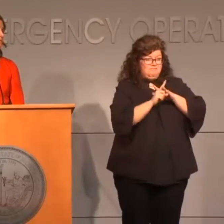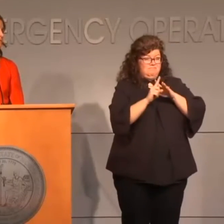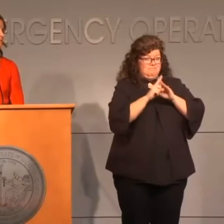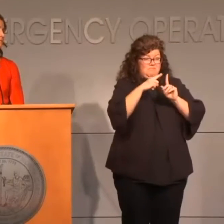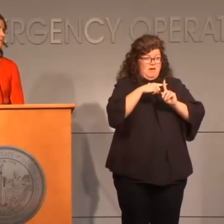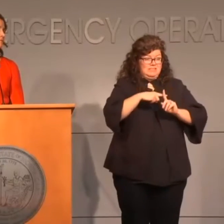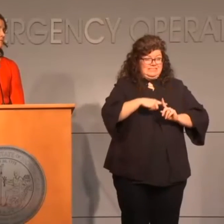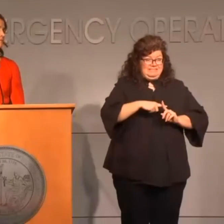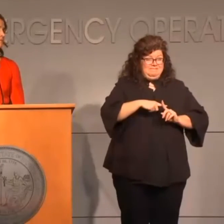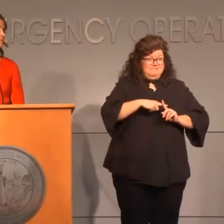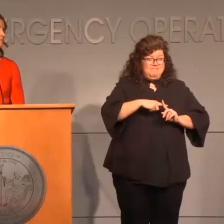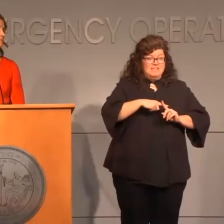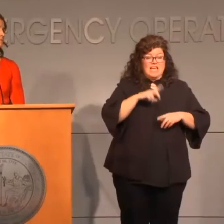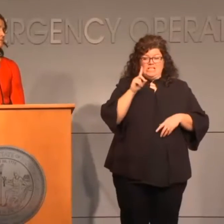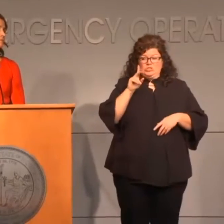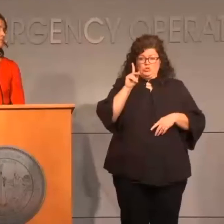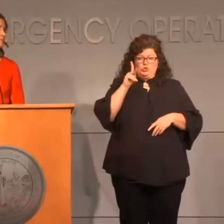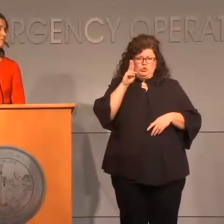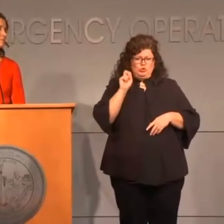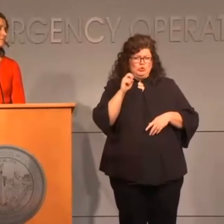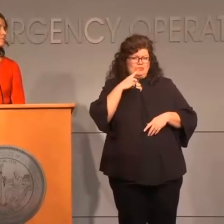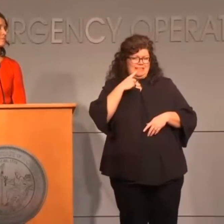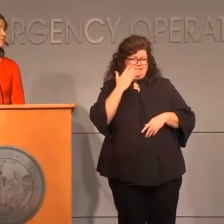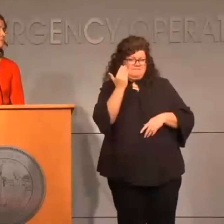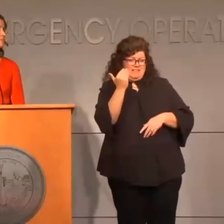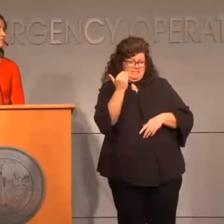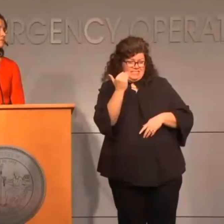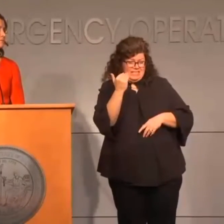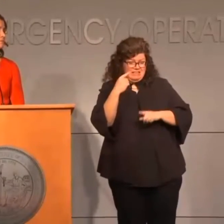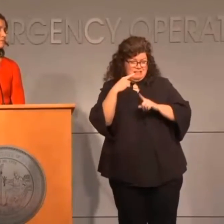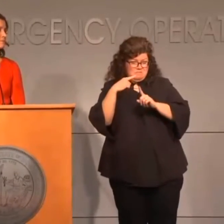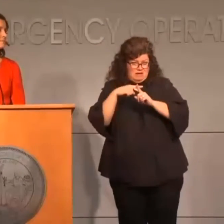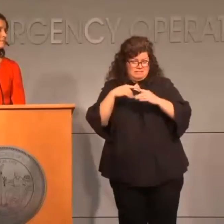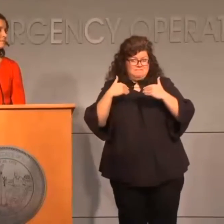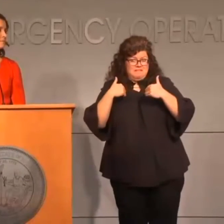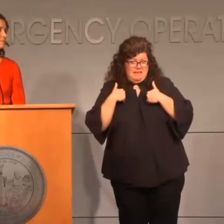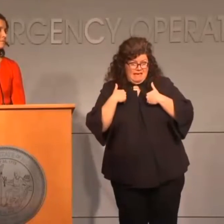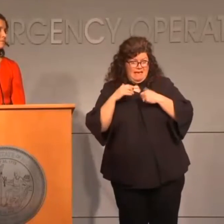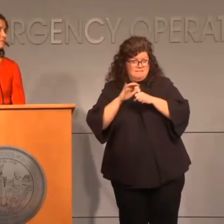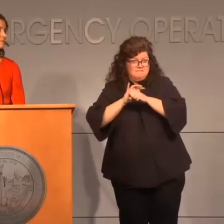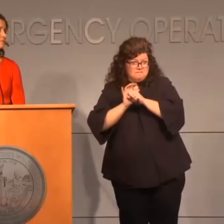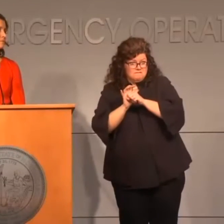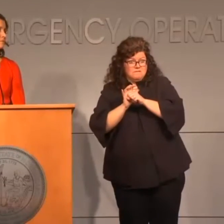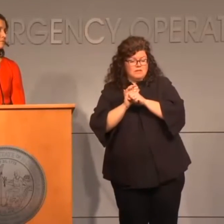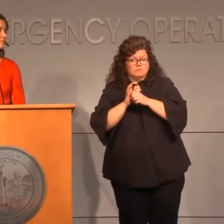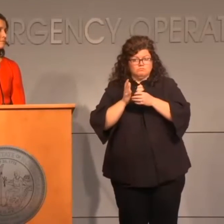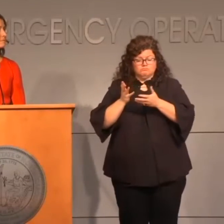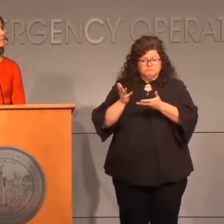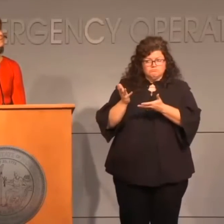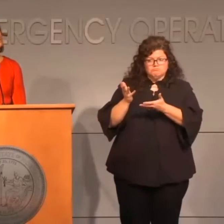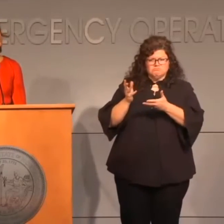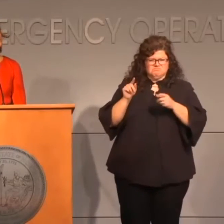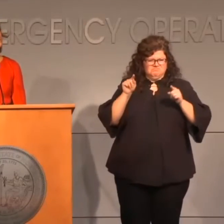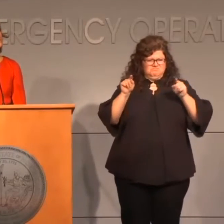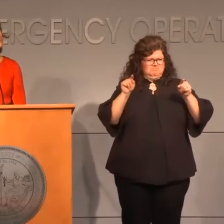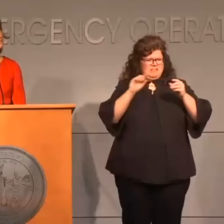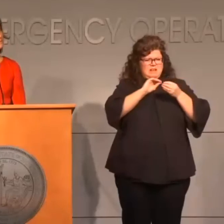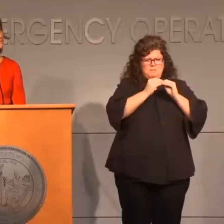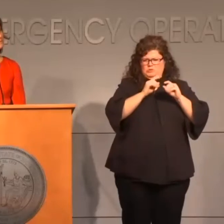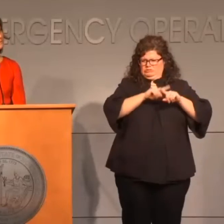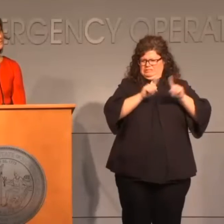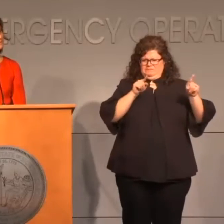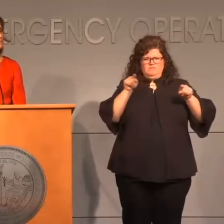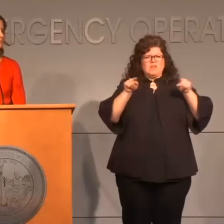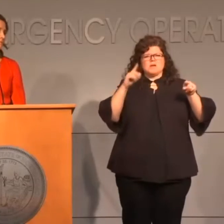Duke University said yesterday they had at least 15 positive cases. Do you know if there is there some – what's the